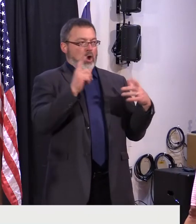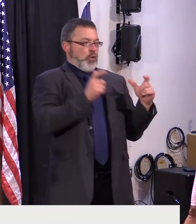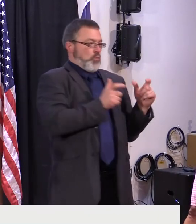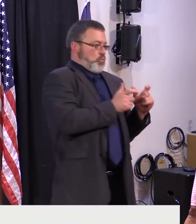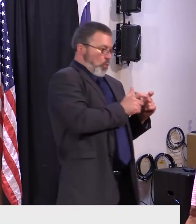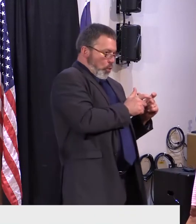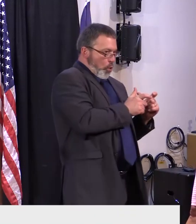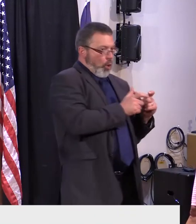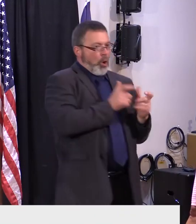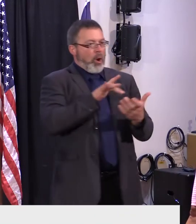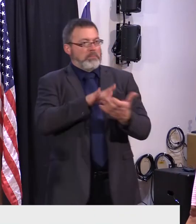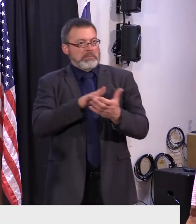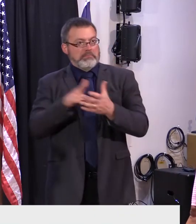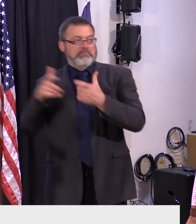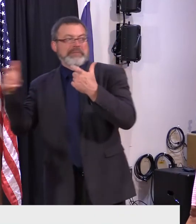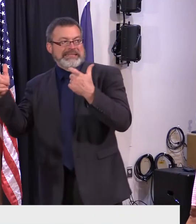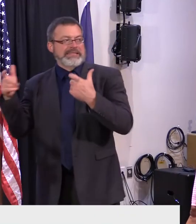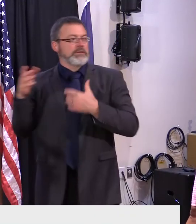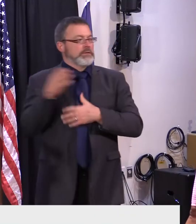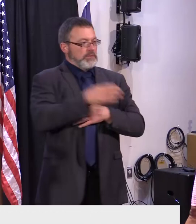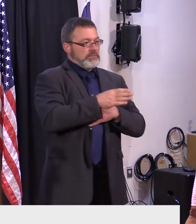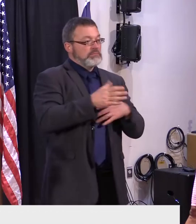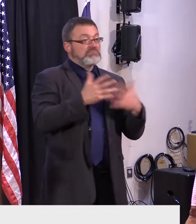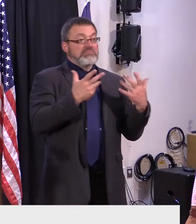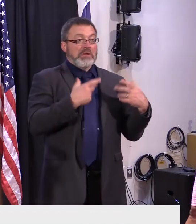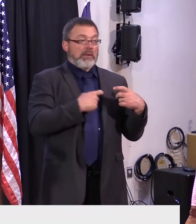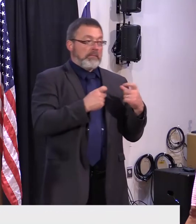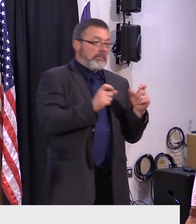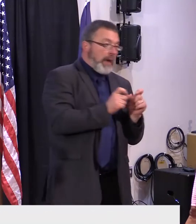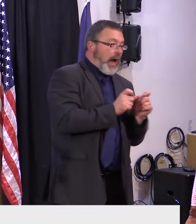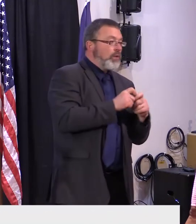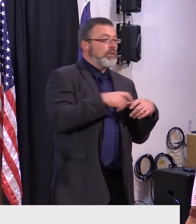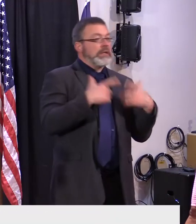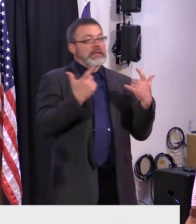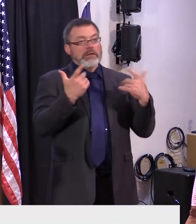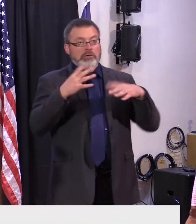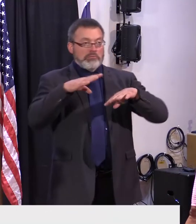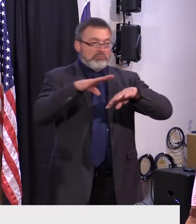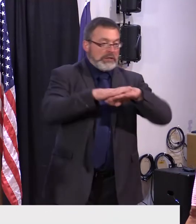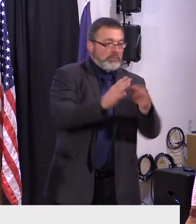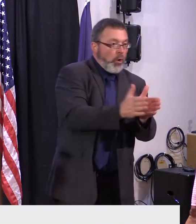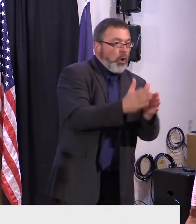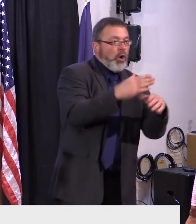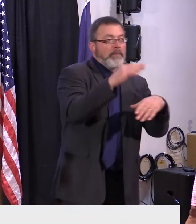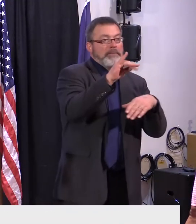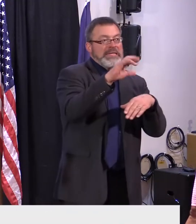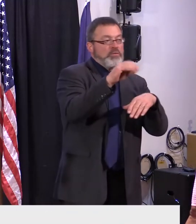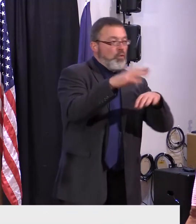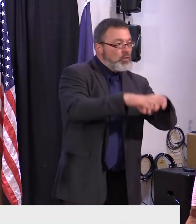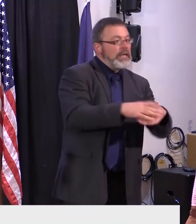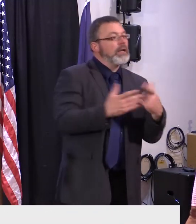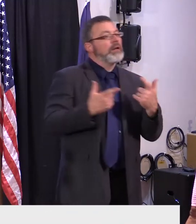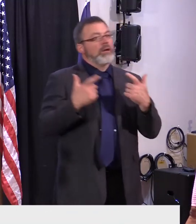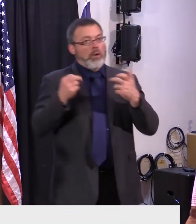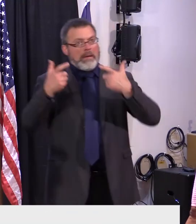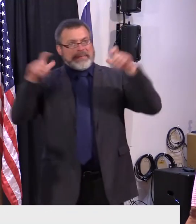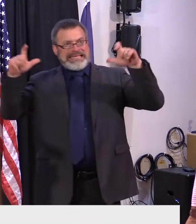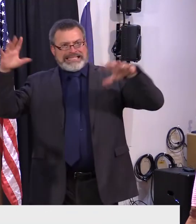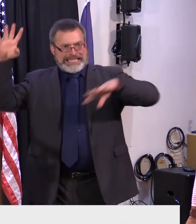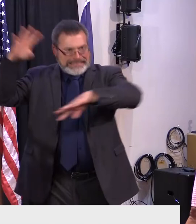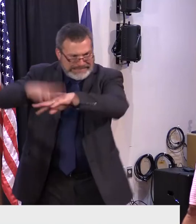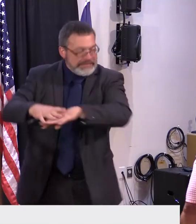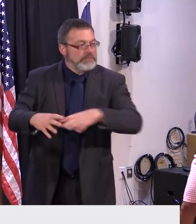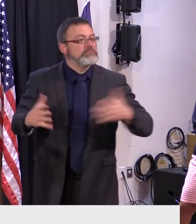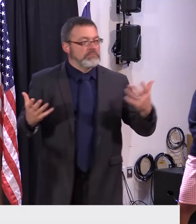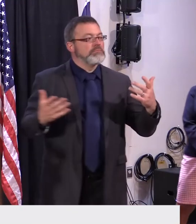battery storage microgrid i think is what they call them and i and i think that that could be the